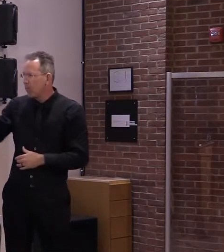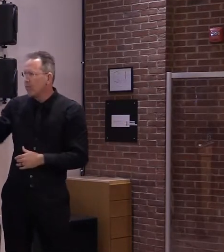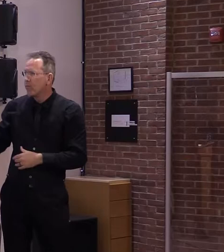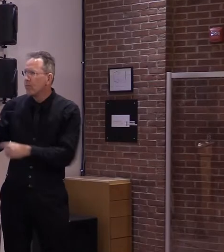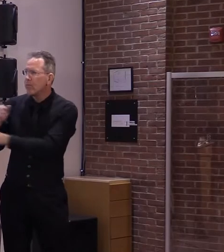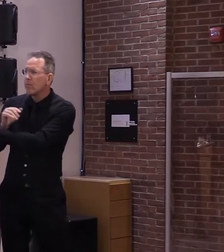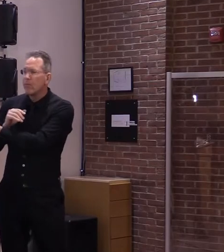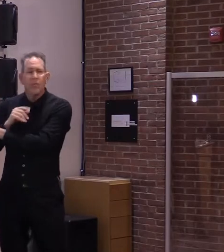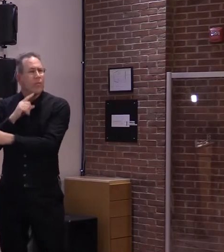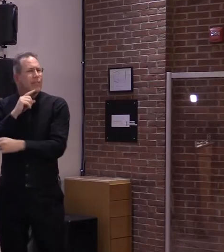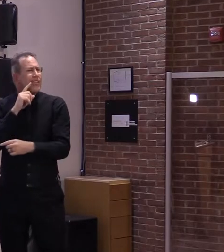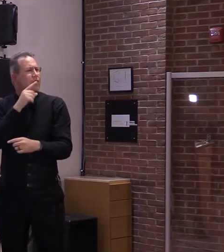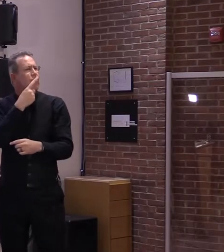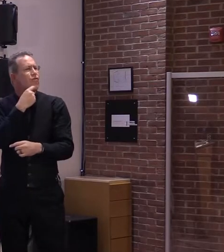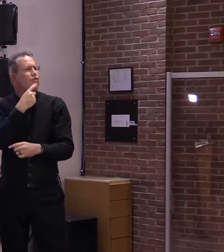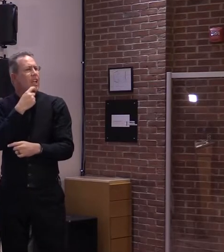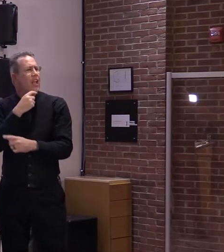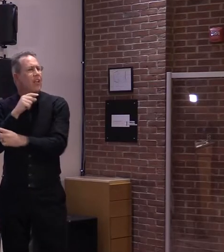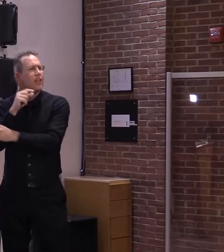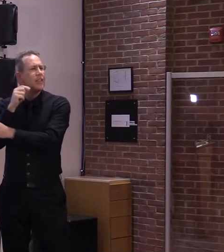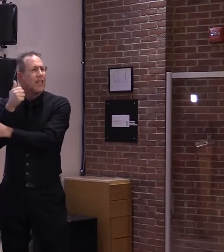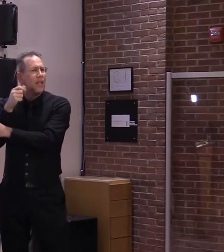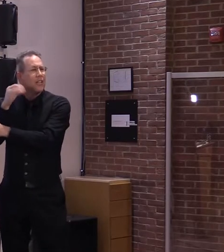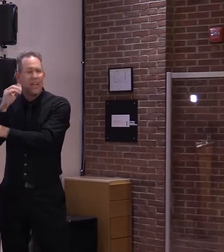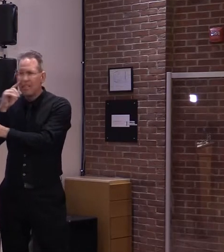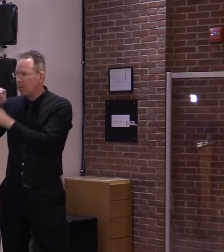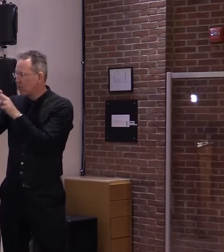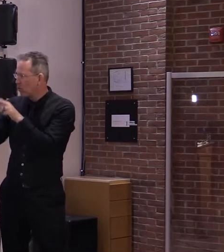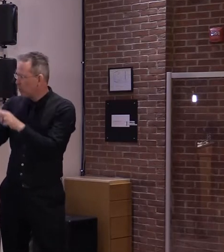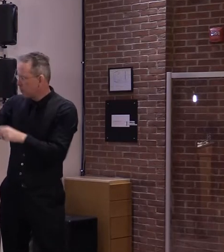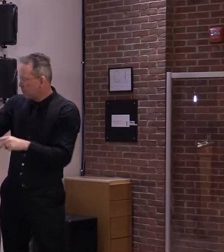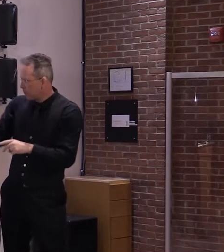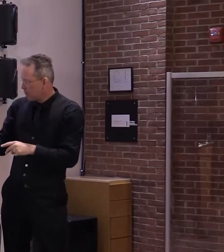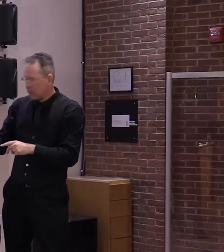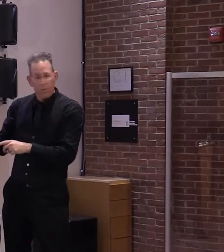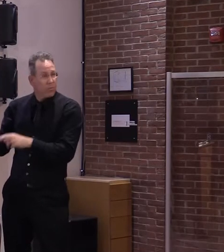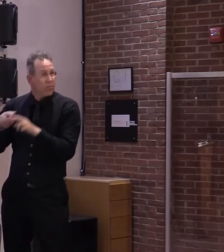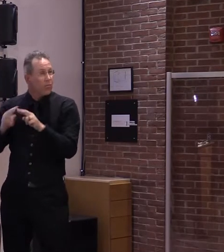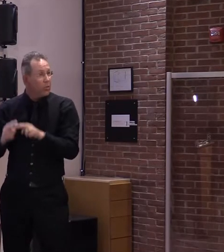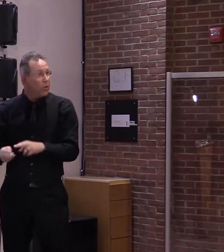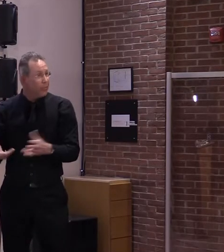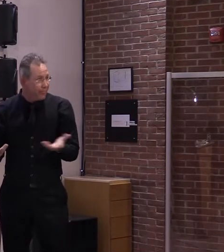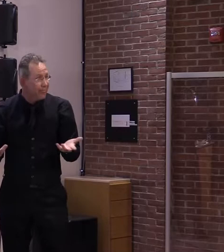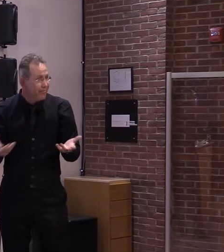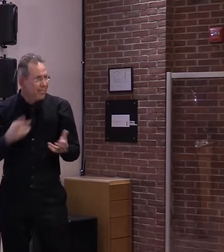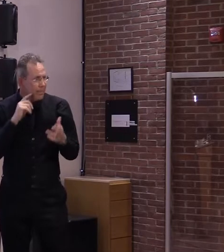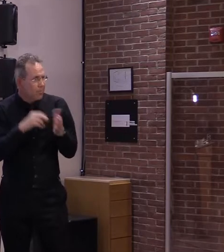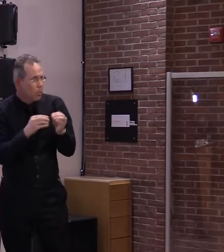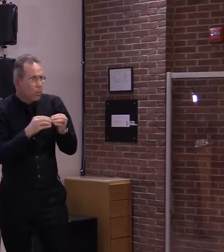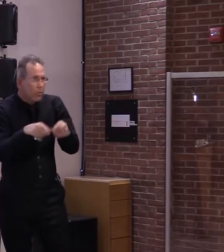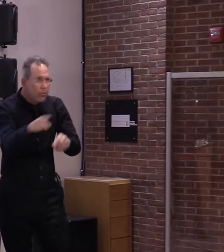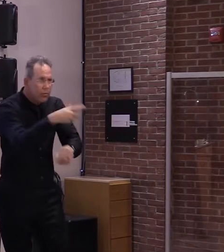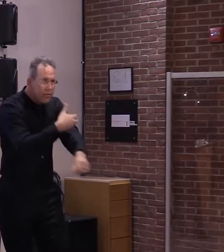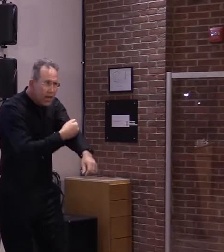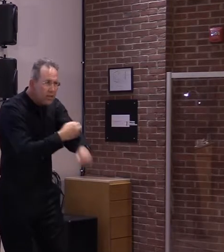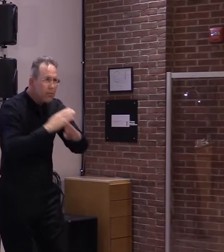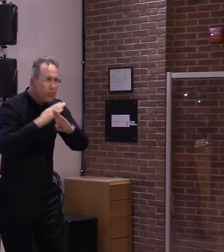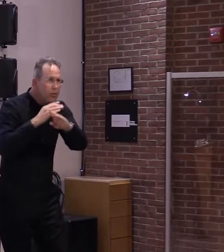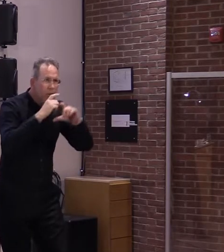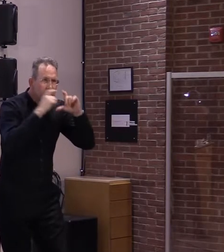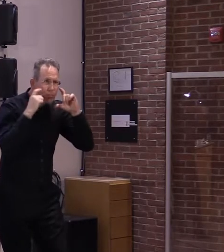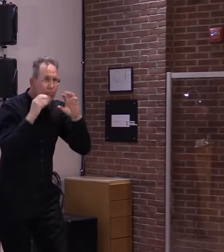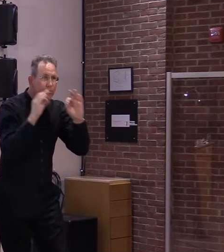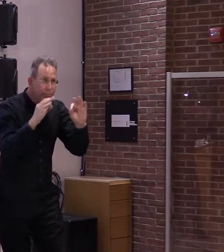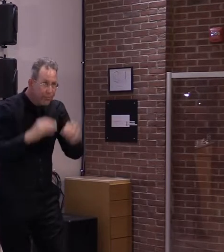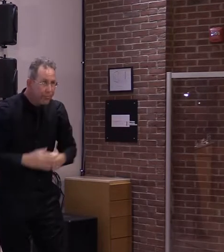down 70% so far this month and cases for those 20 to 29 down 60% so far